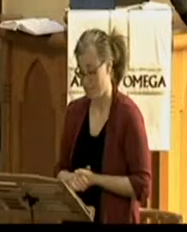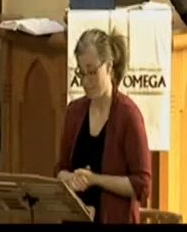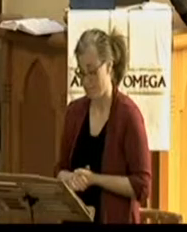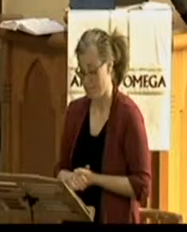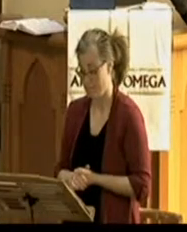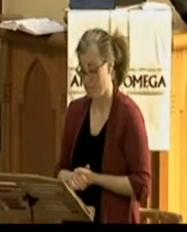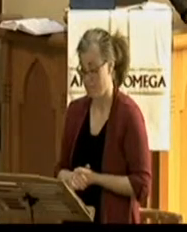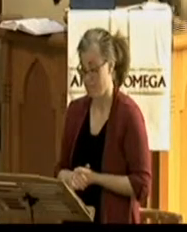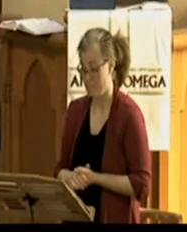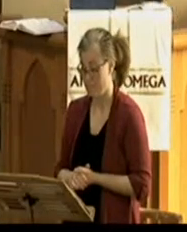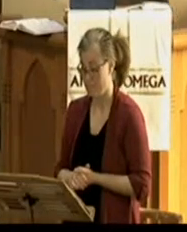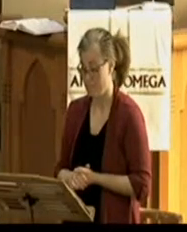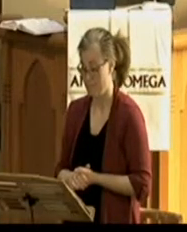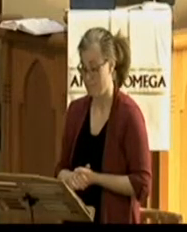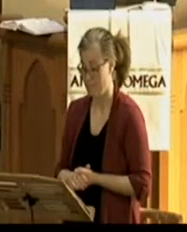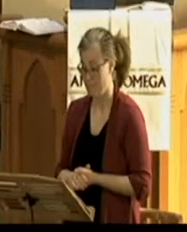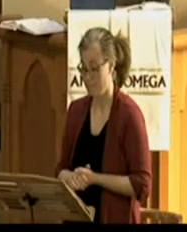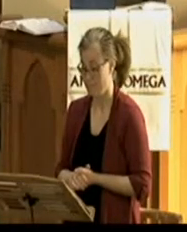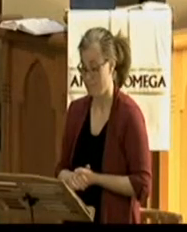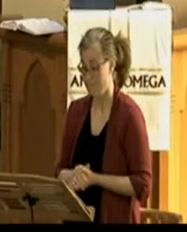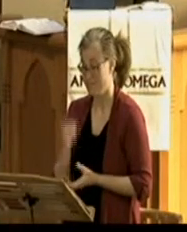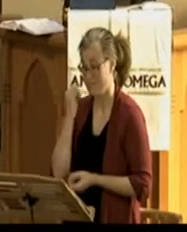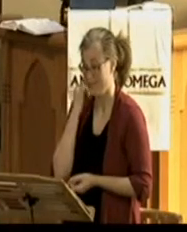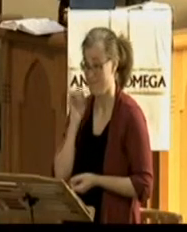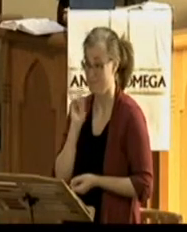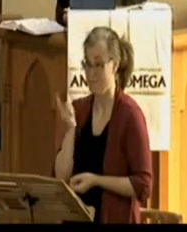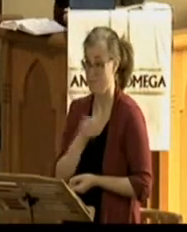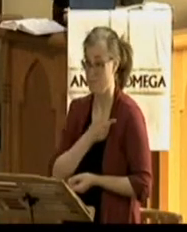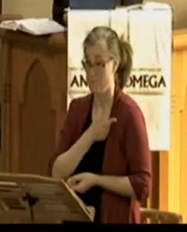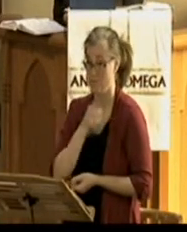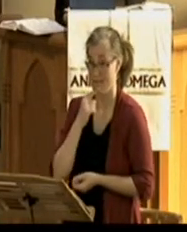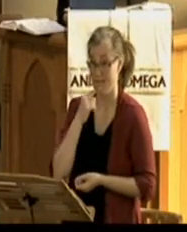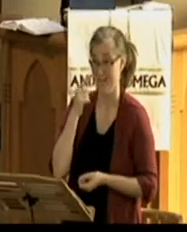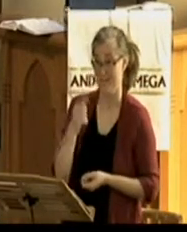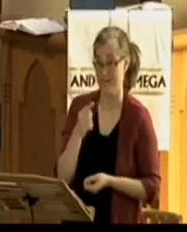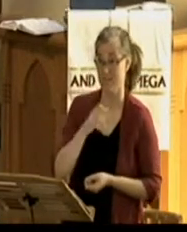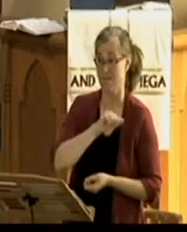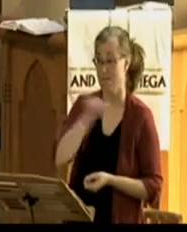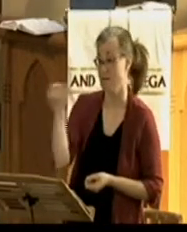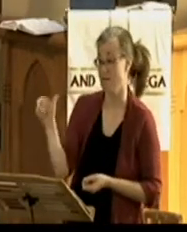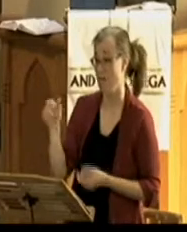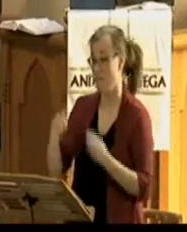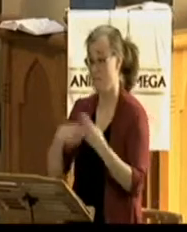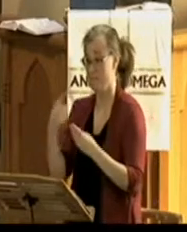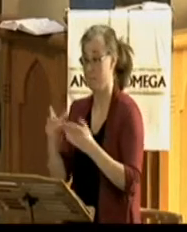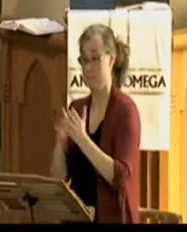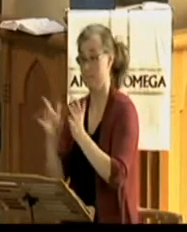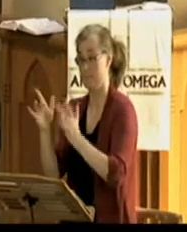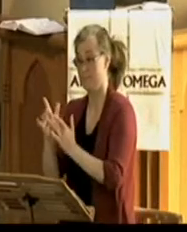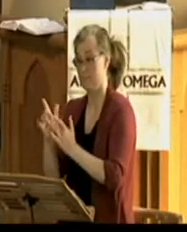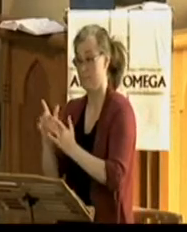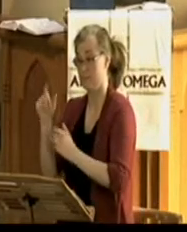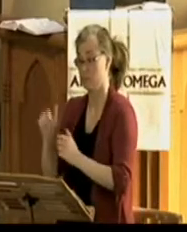Even as we speak to others about Jesus. We need to pray that God will change hearts